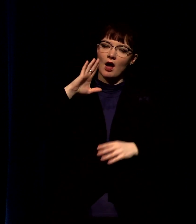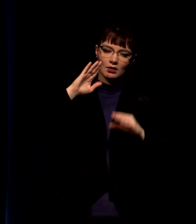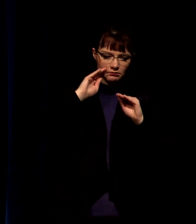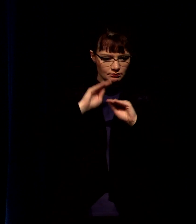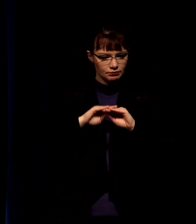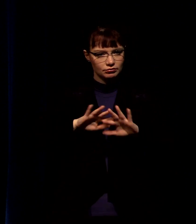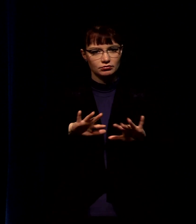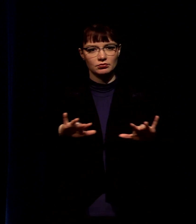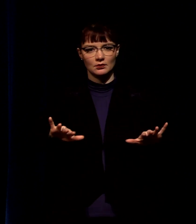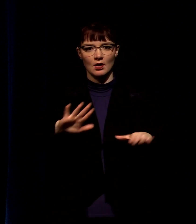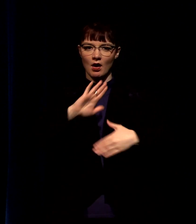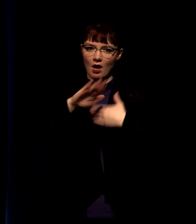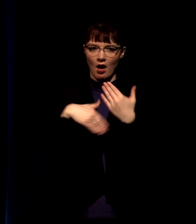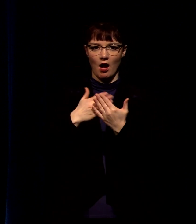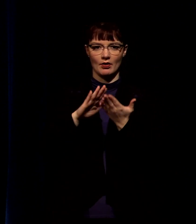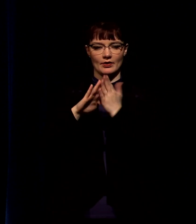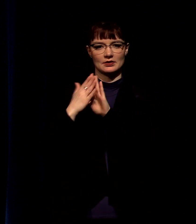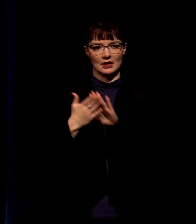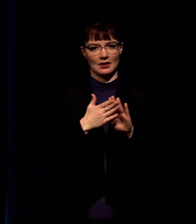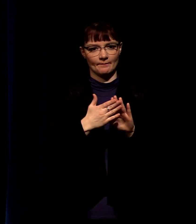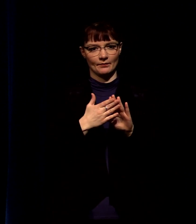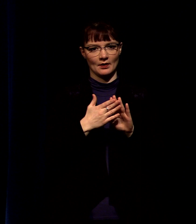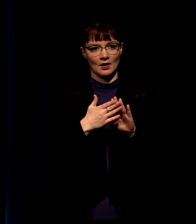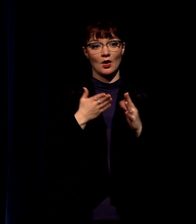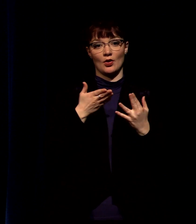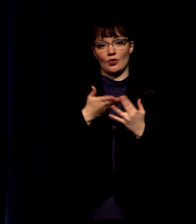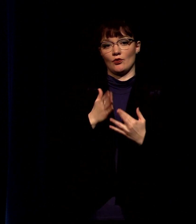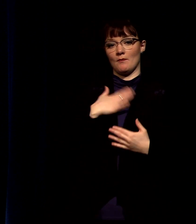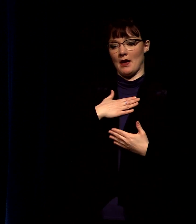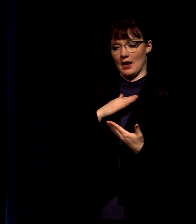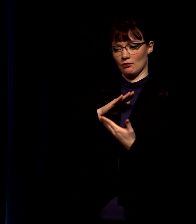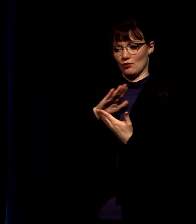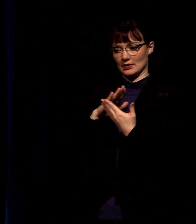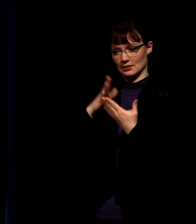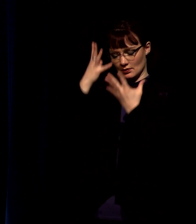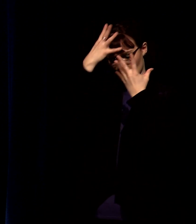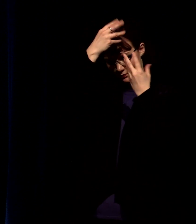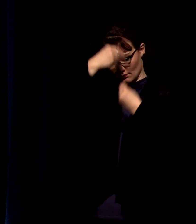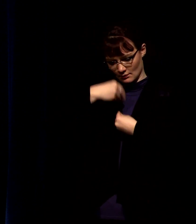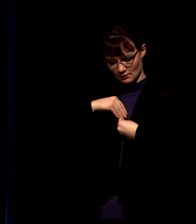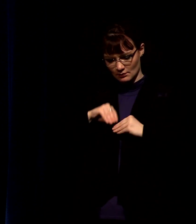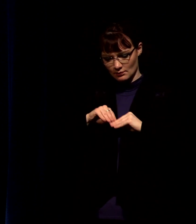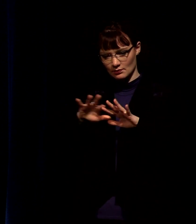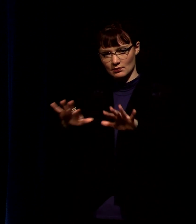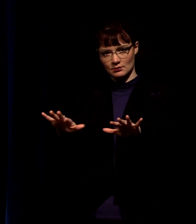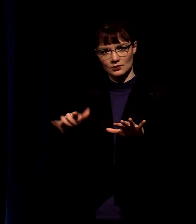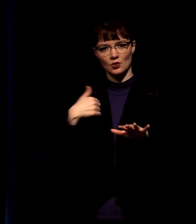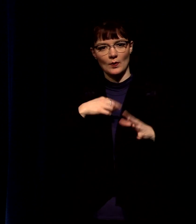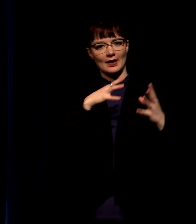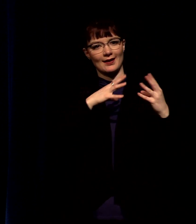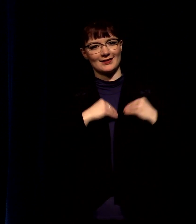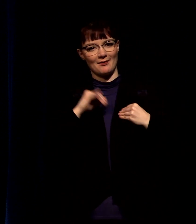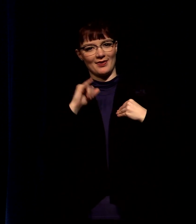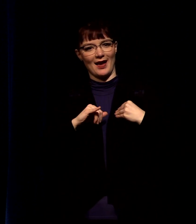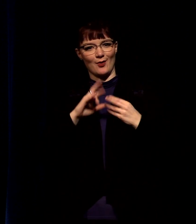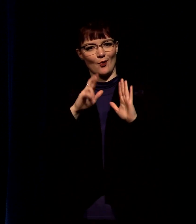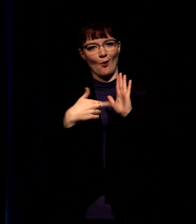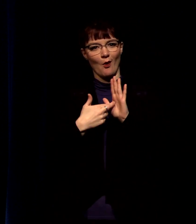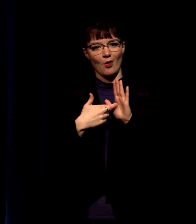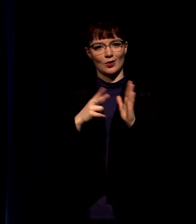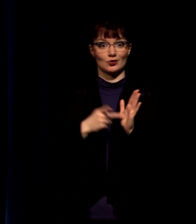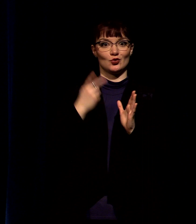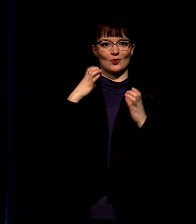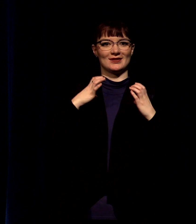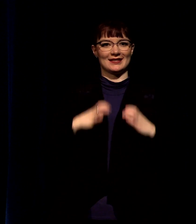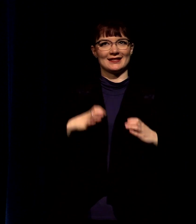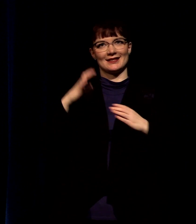manifests in our presence and therefore we embrace this tension of living as dual citizens we look around and